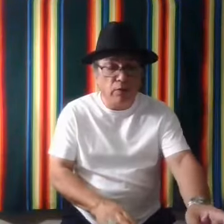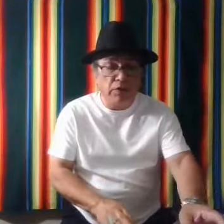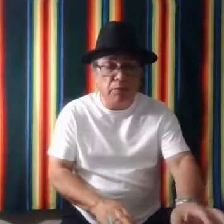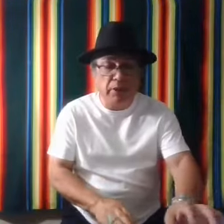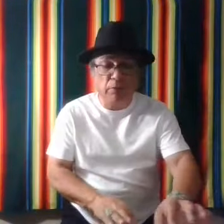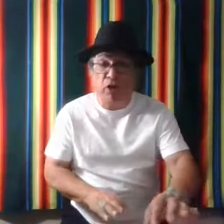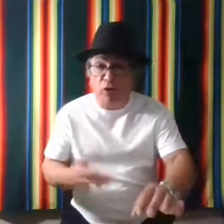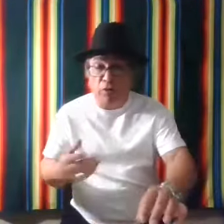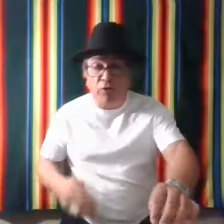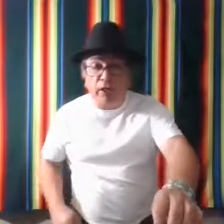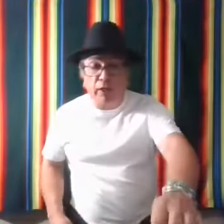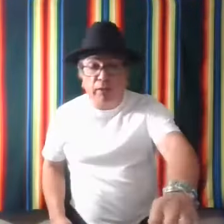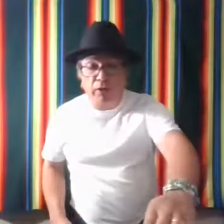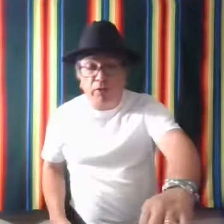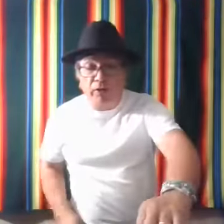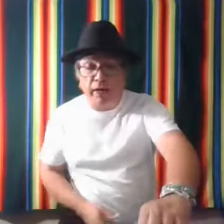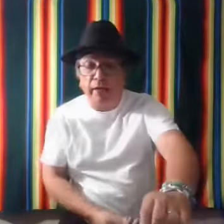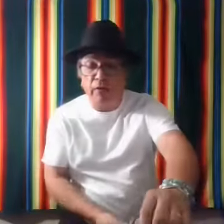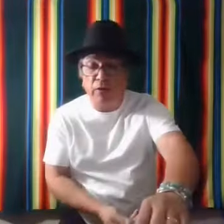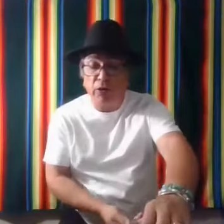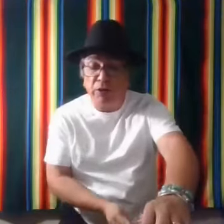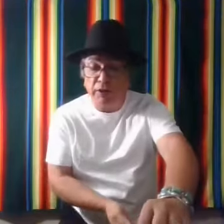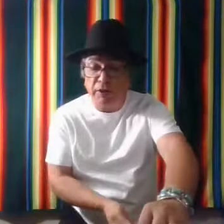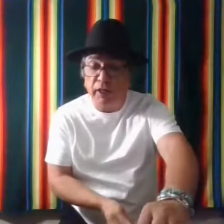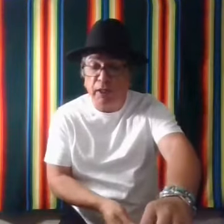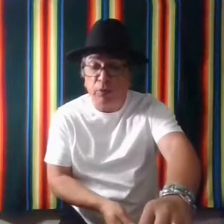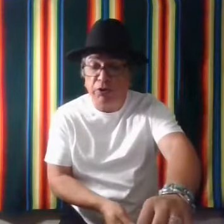for us to be able to all communicate, you know, and interact using the sign language.